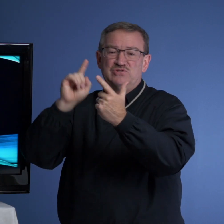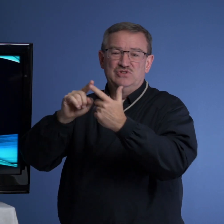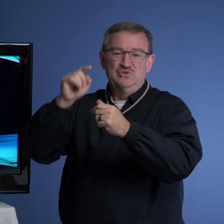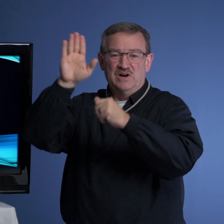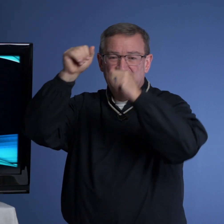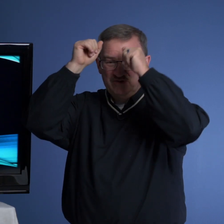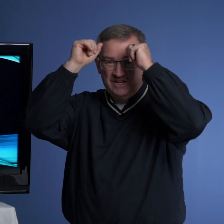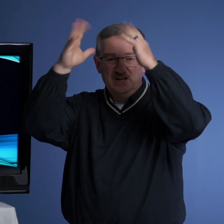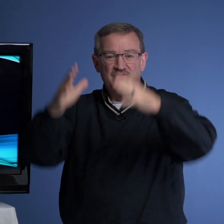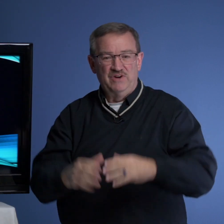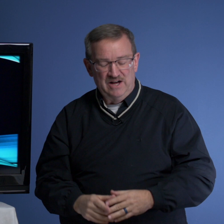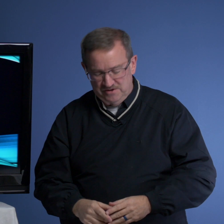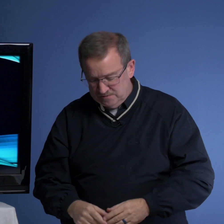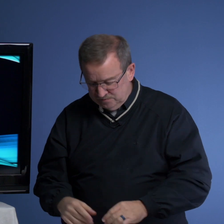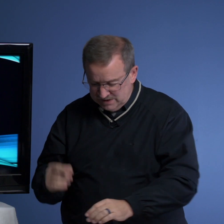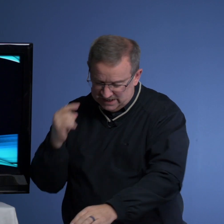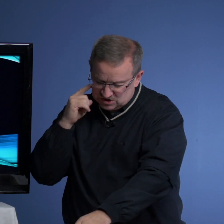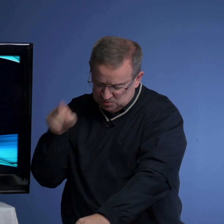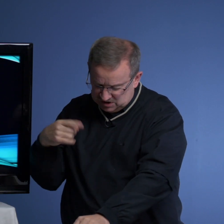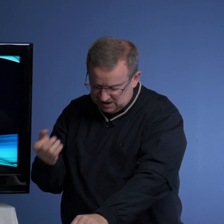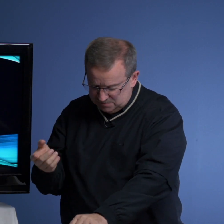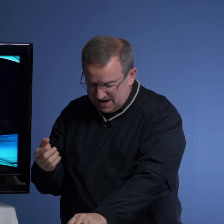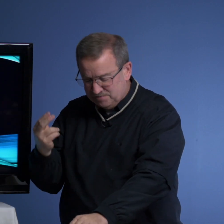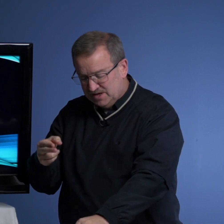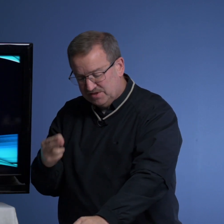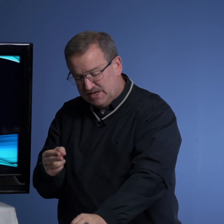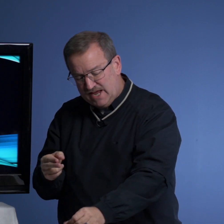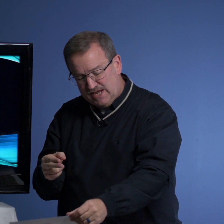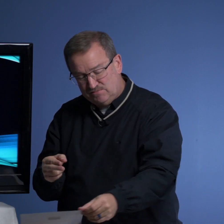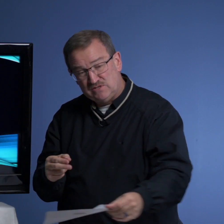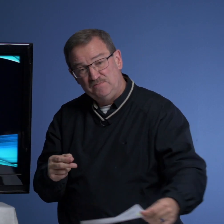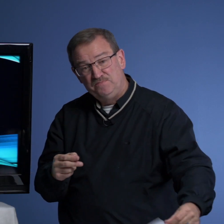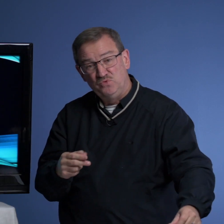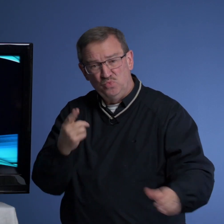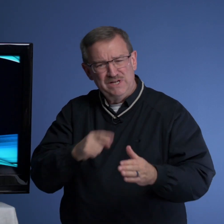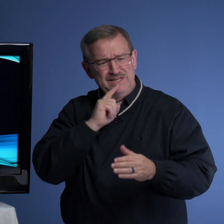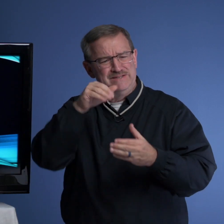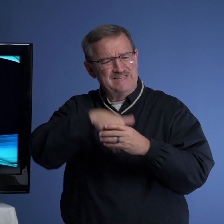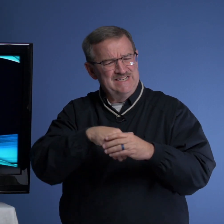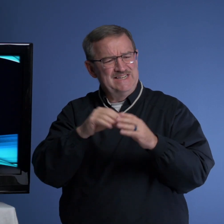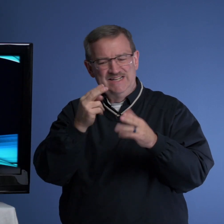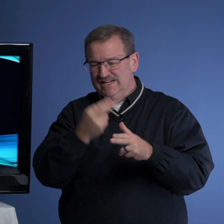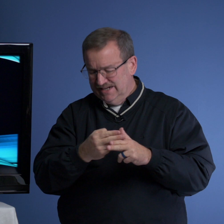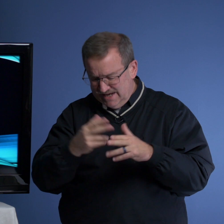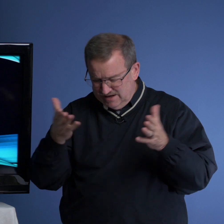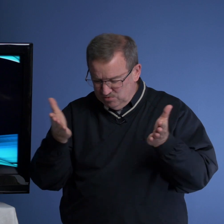to our Heavenly Father. And so we think about the names. What is in a name? We